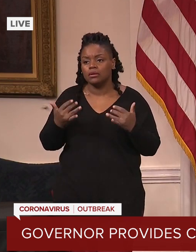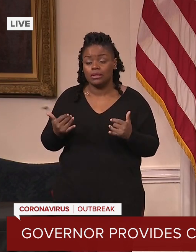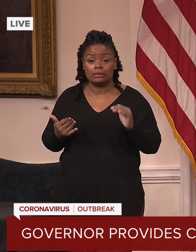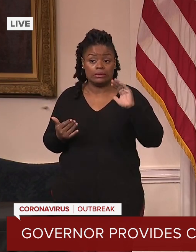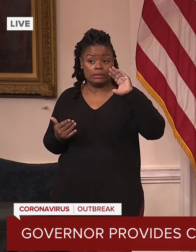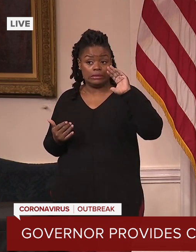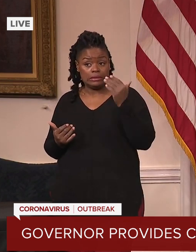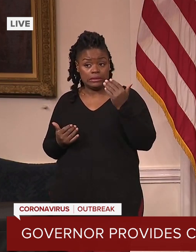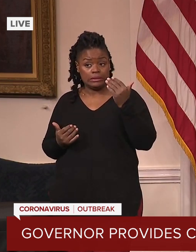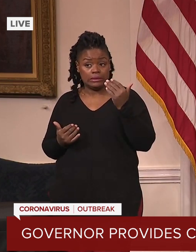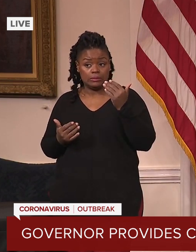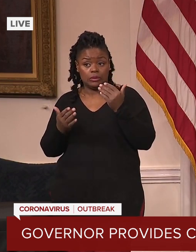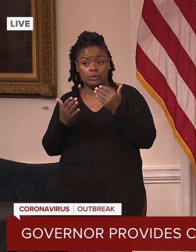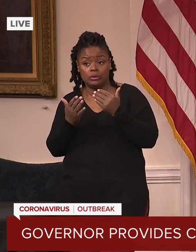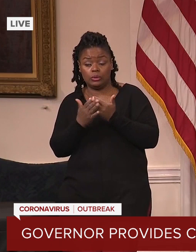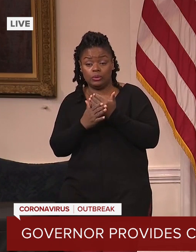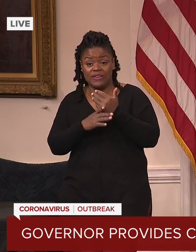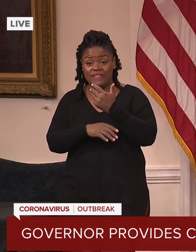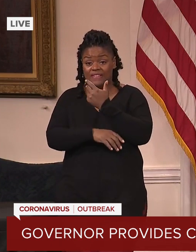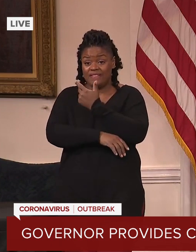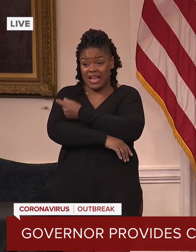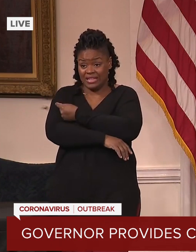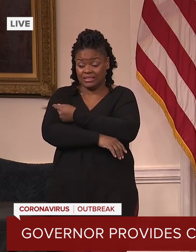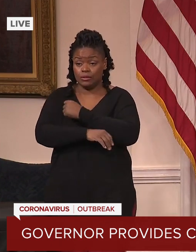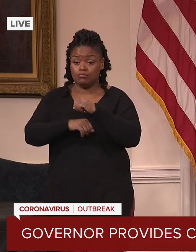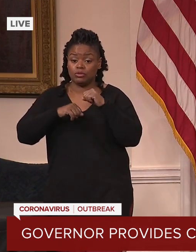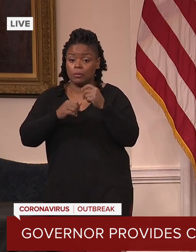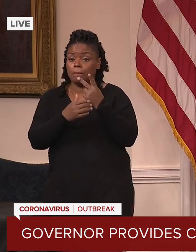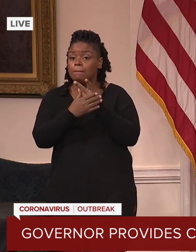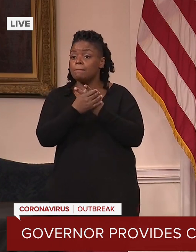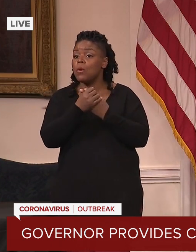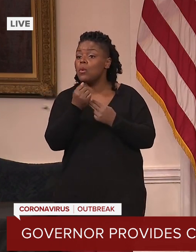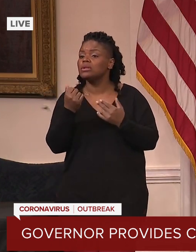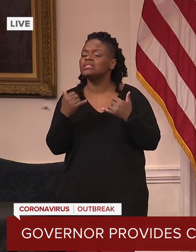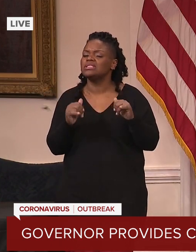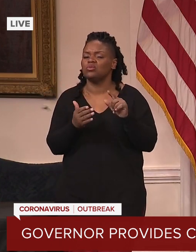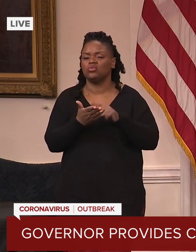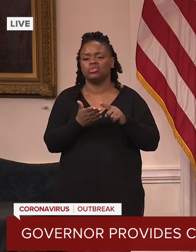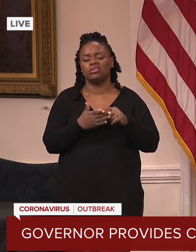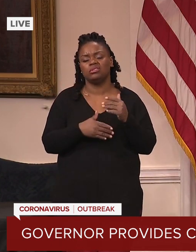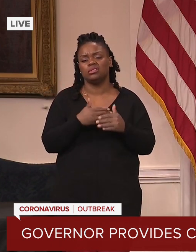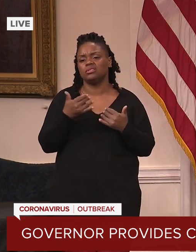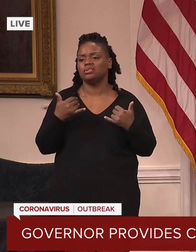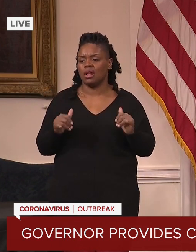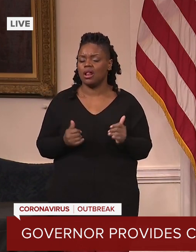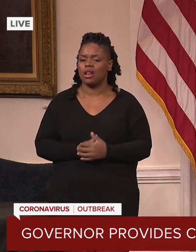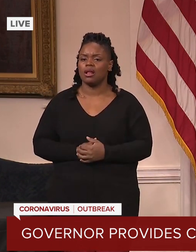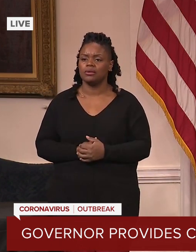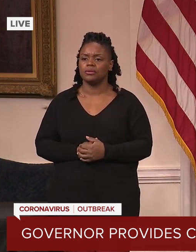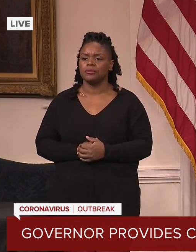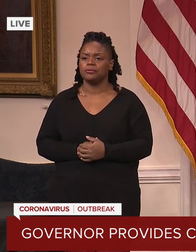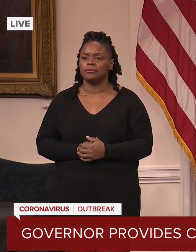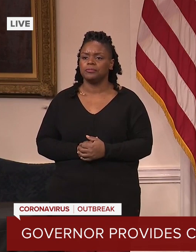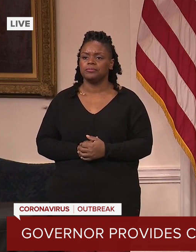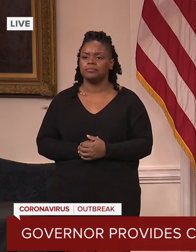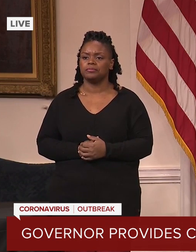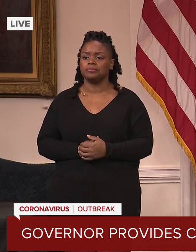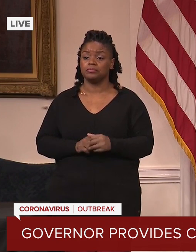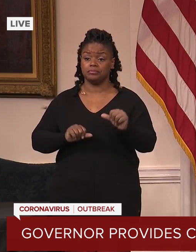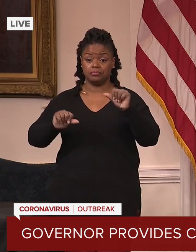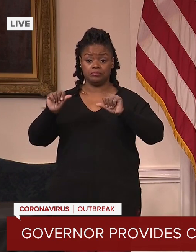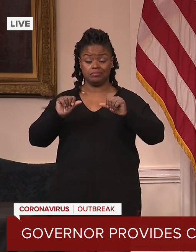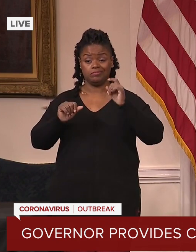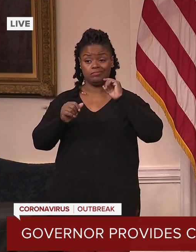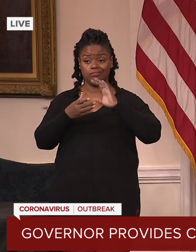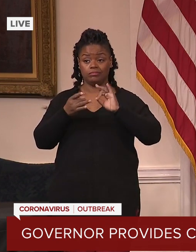will be, but there is more study that's being done. The vaccines themselves actually protect and create antibodies against multiple parts